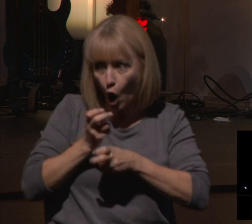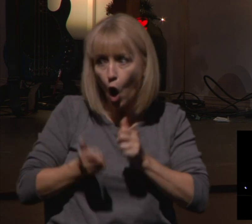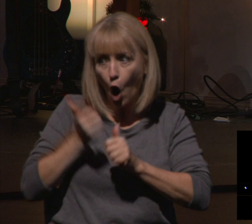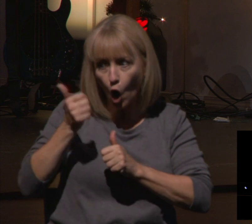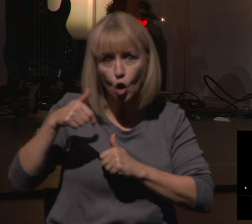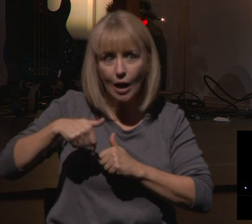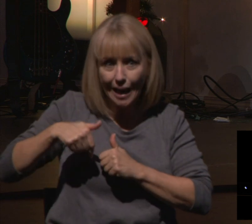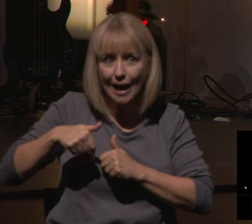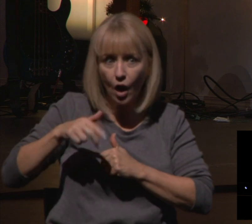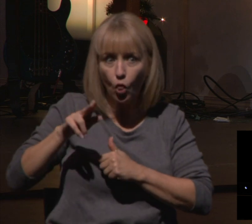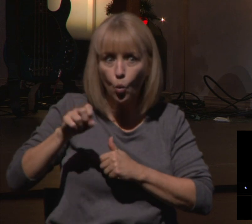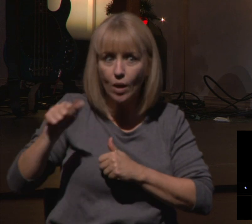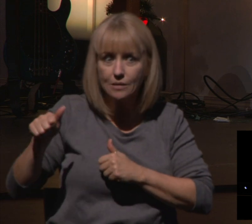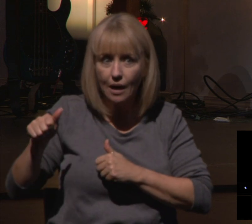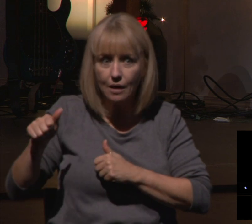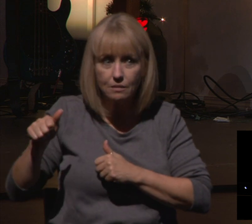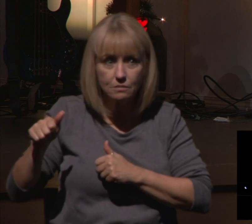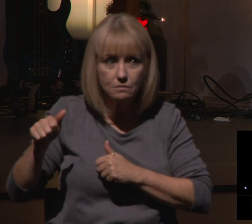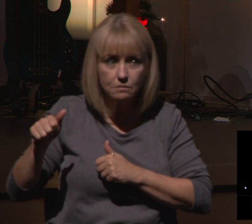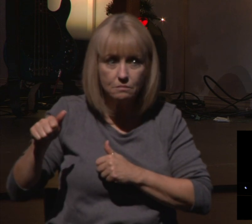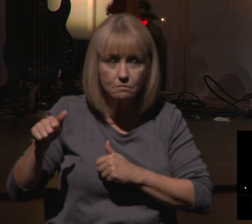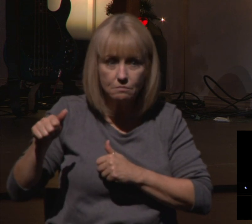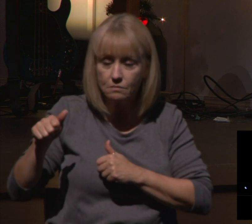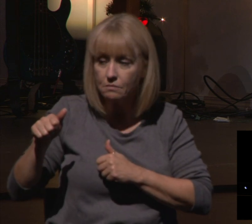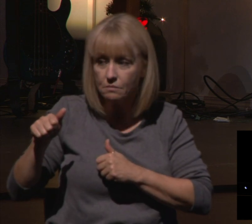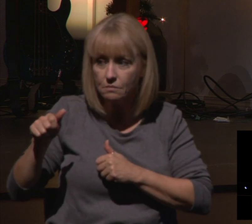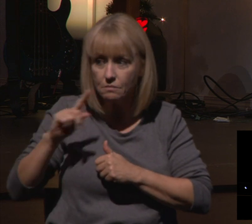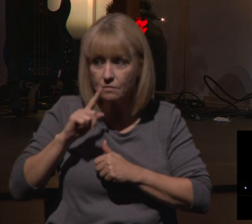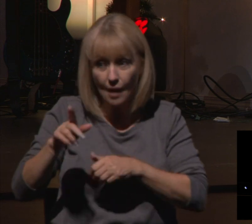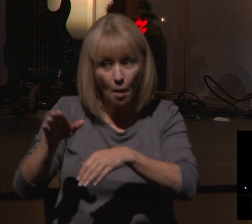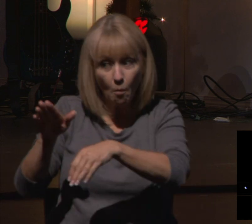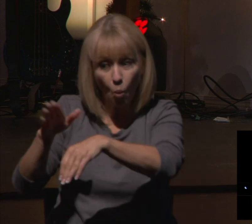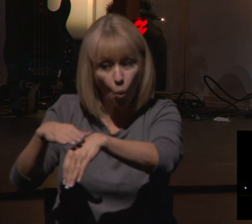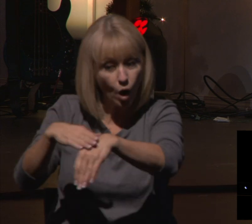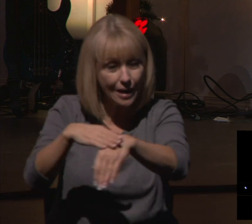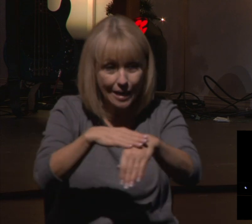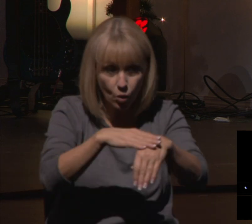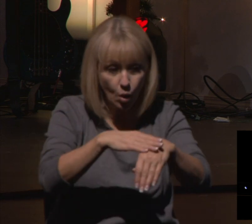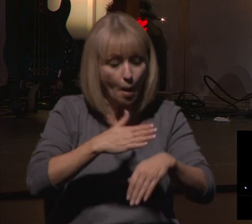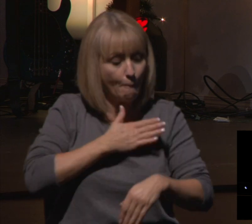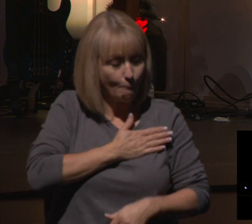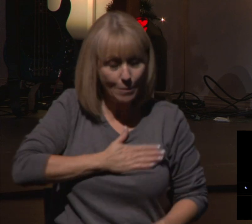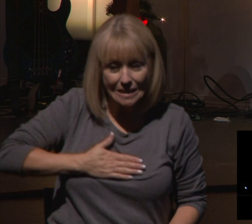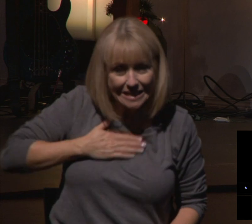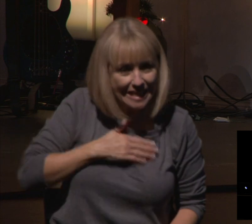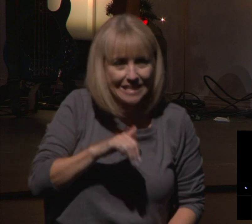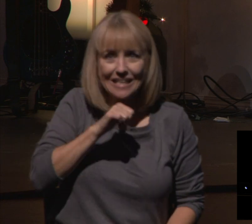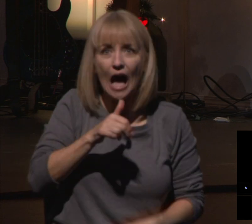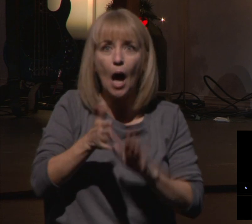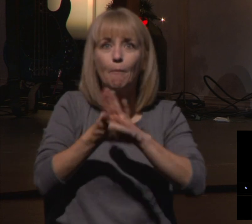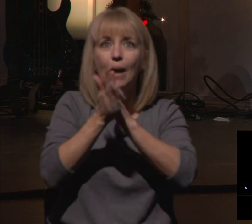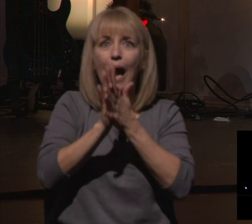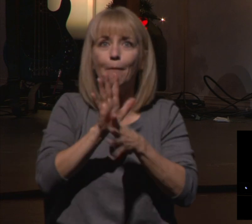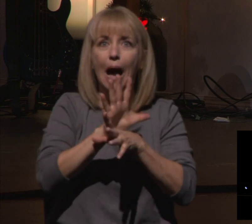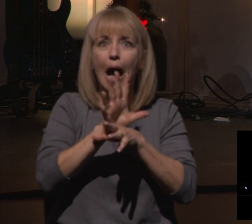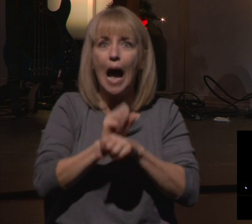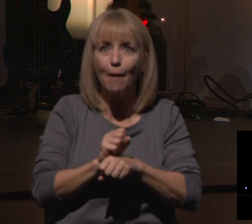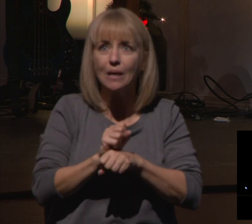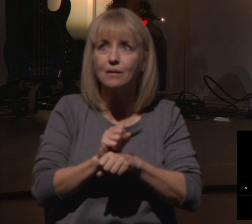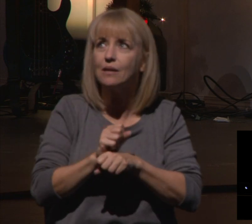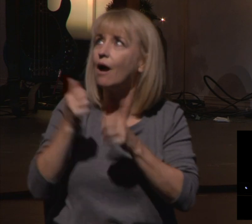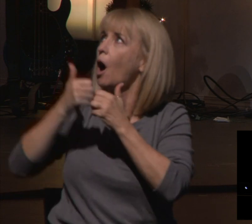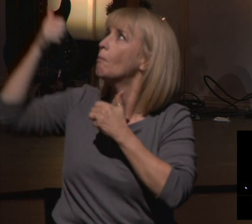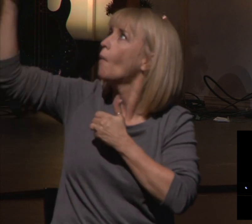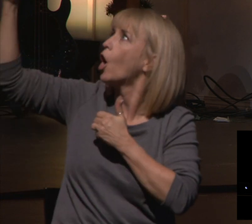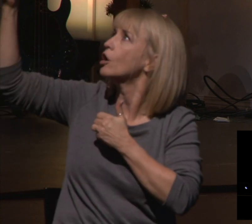And so my warning to you is, don't get used to being distant from the king. Because when things get difficult,